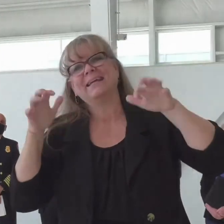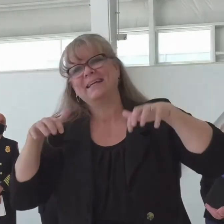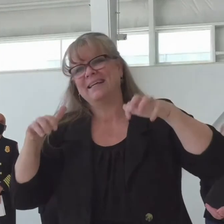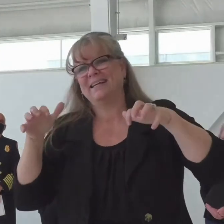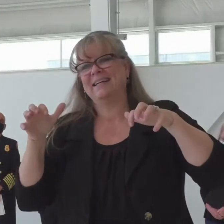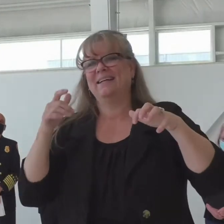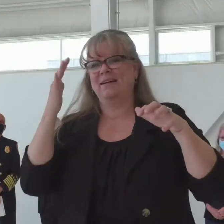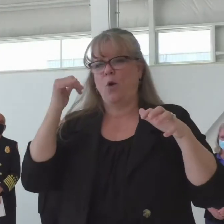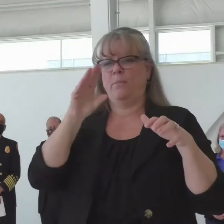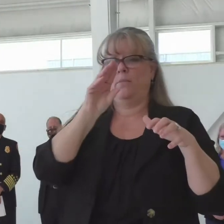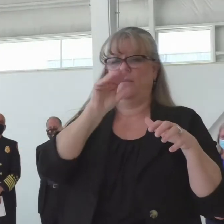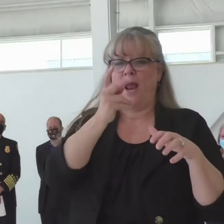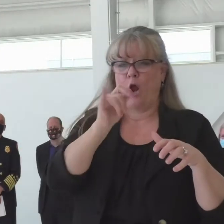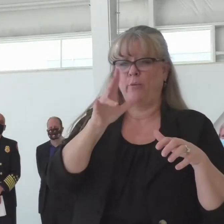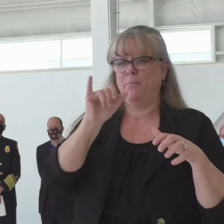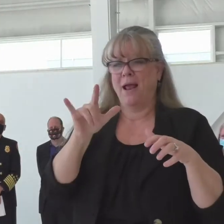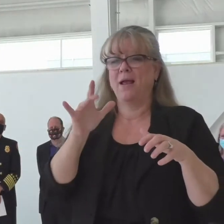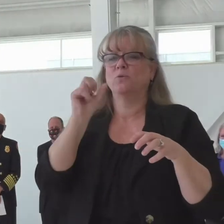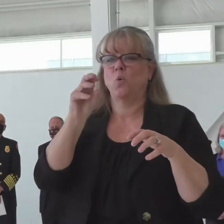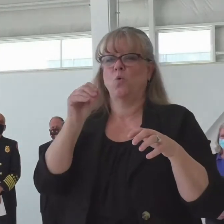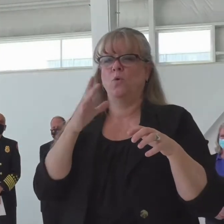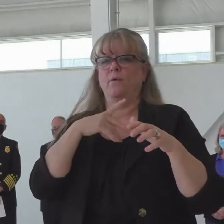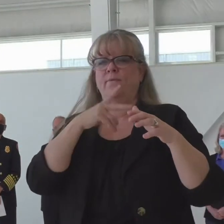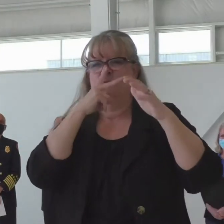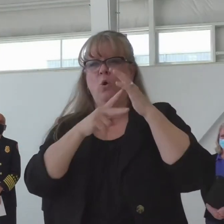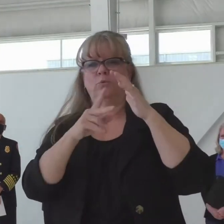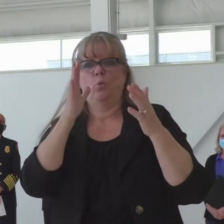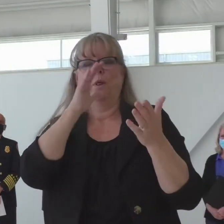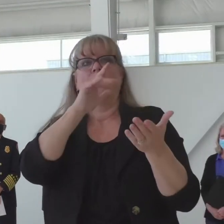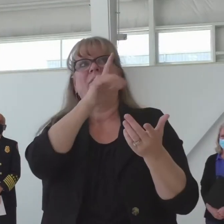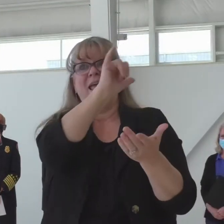forecast down, but we'll continue to monitor that and keep everybody posted.